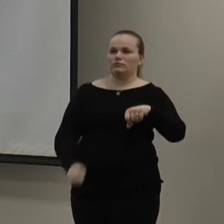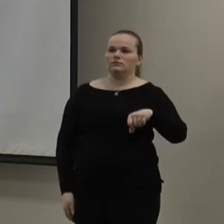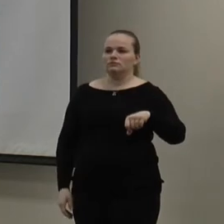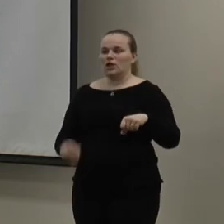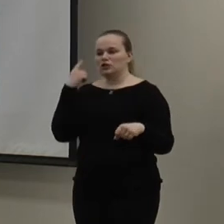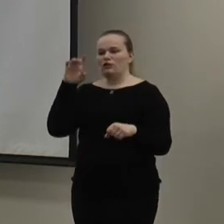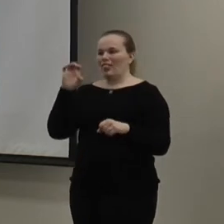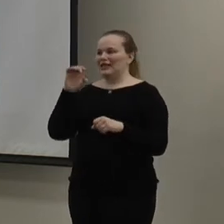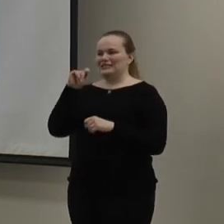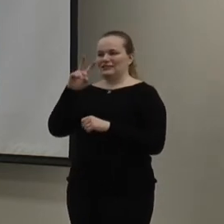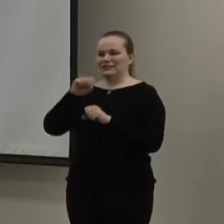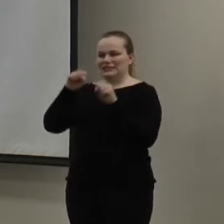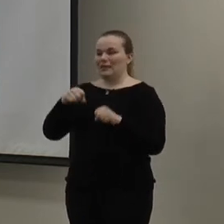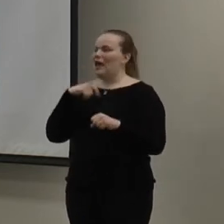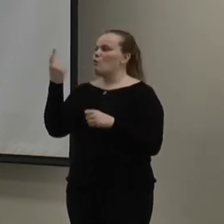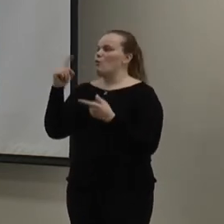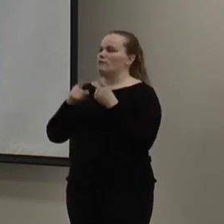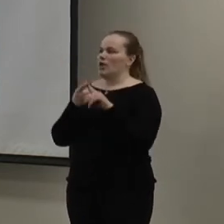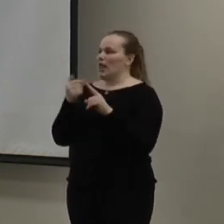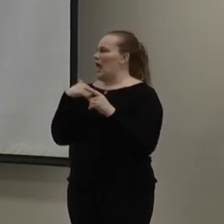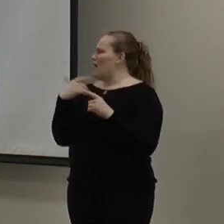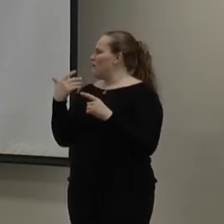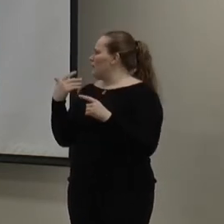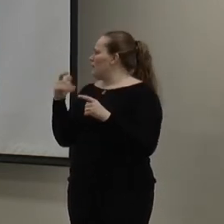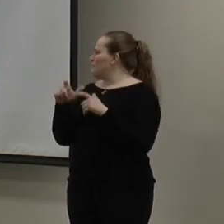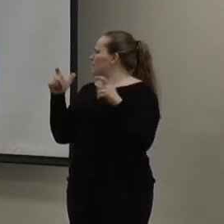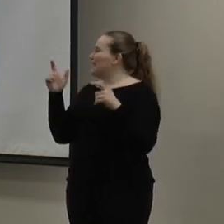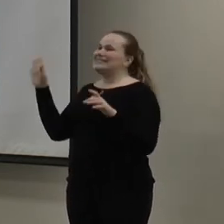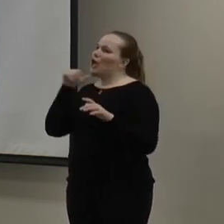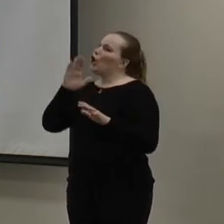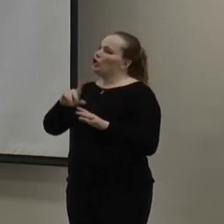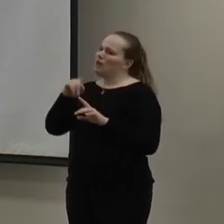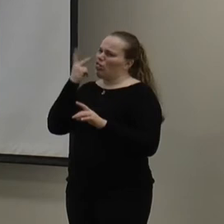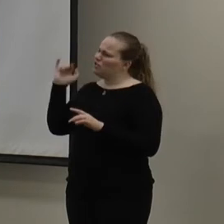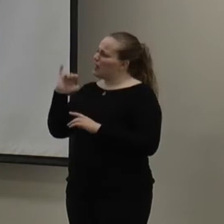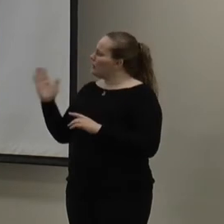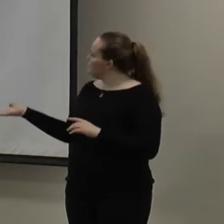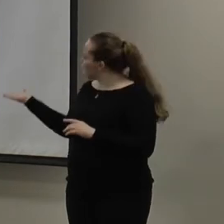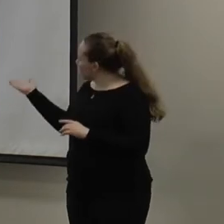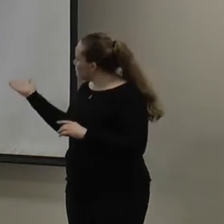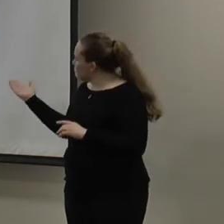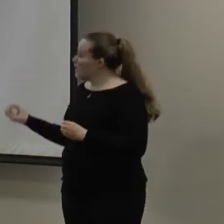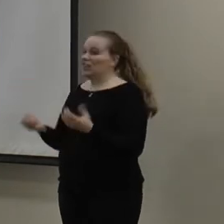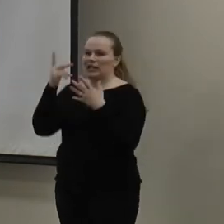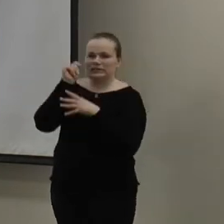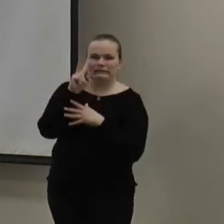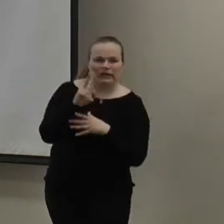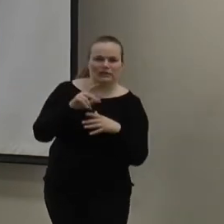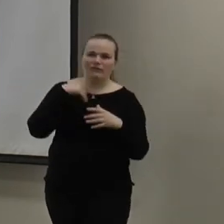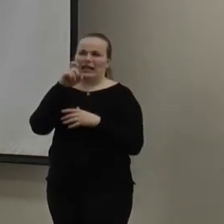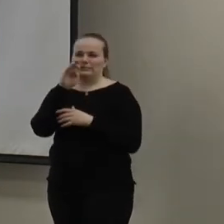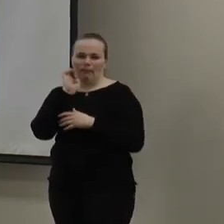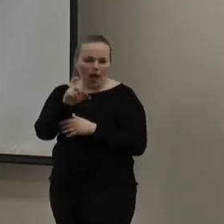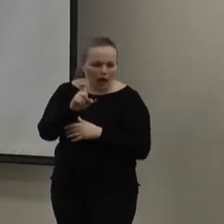for entertainment centers, I have a friend who had an entertainment center. This wasn't hers. But, something similar to that. Where there's lots of TVs. You have the